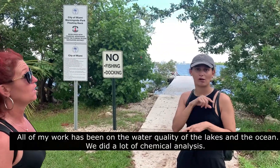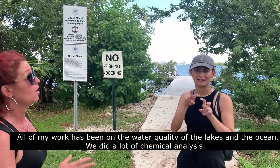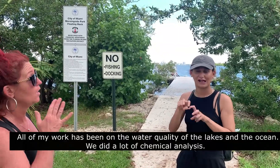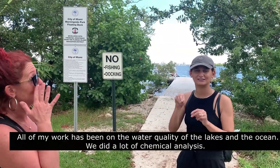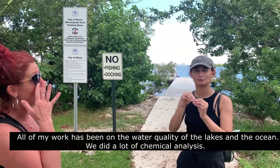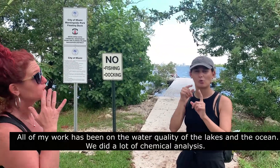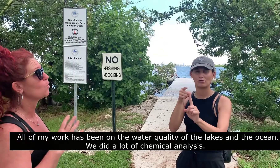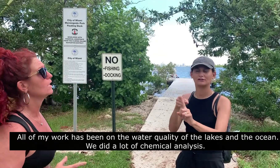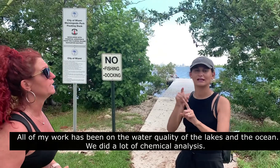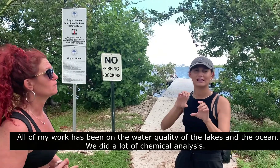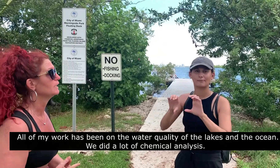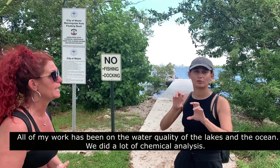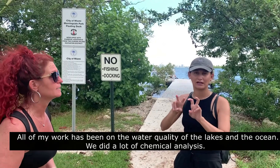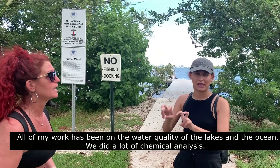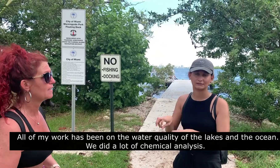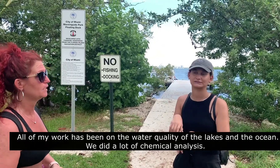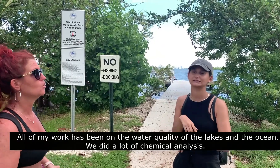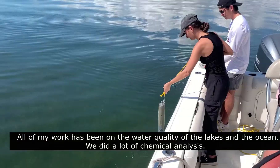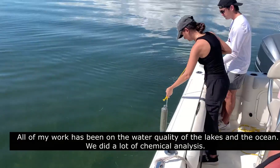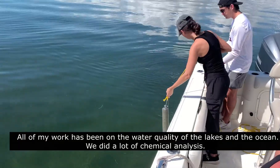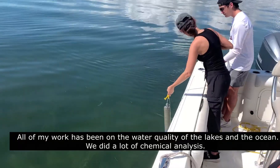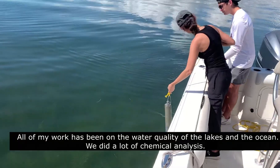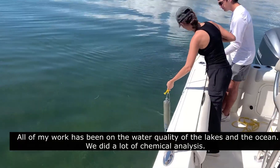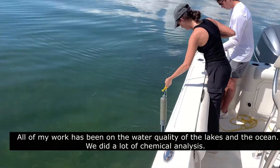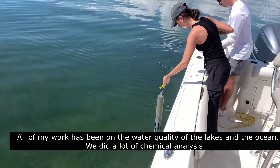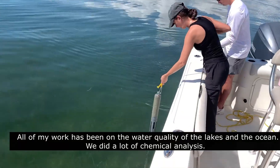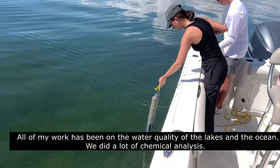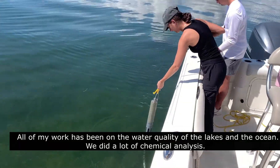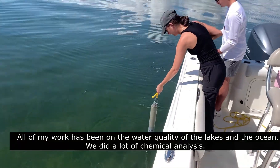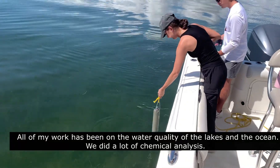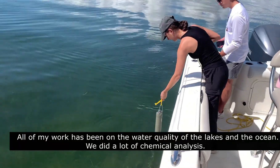been on the water quality of the lakes and the oceans. did a lot of chemical analysis.